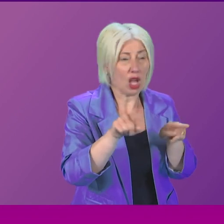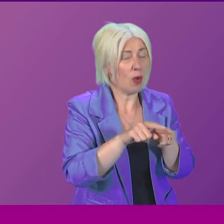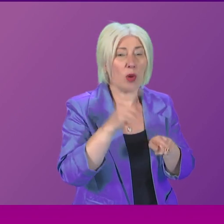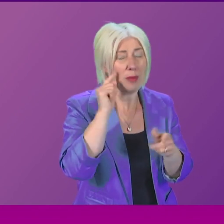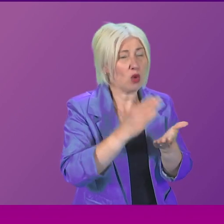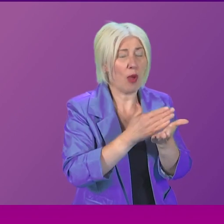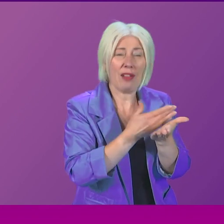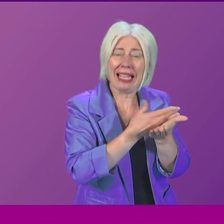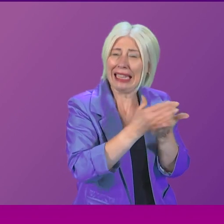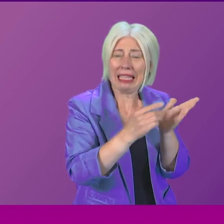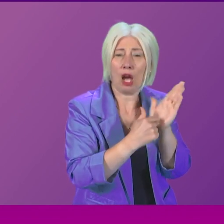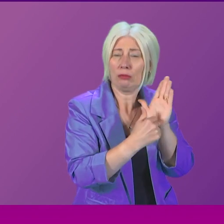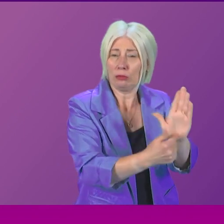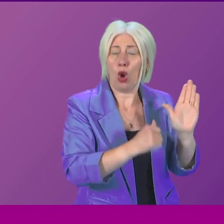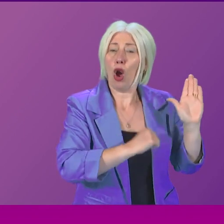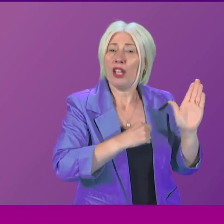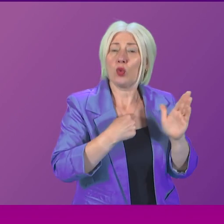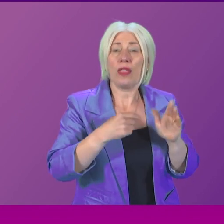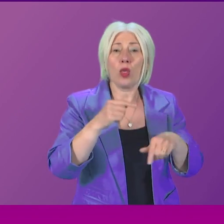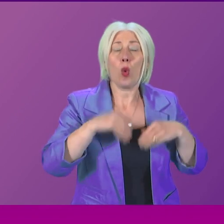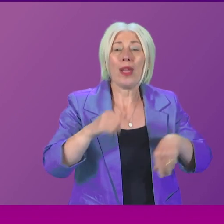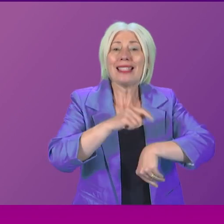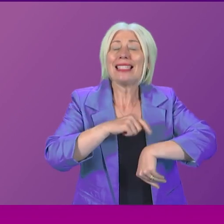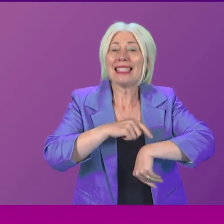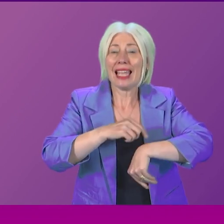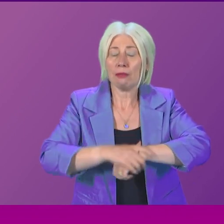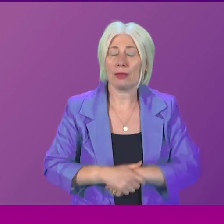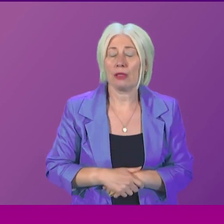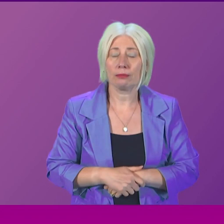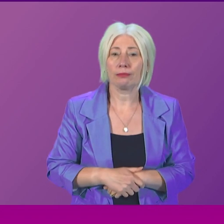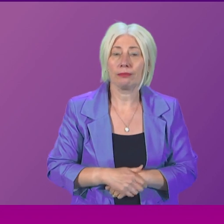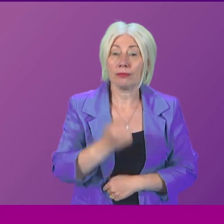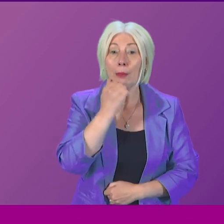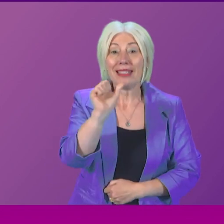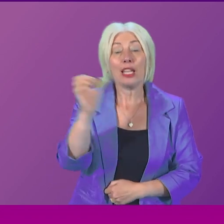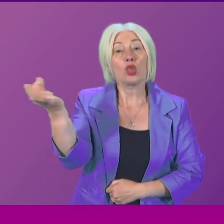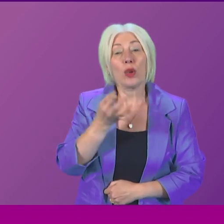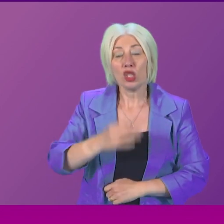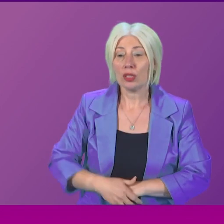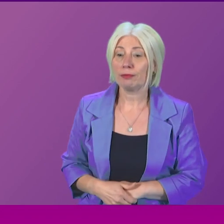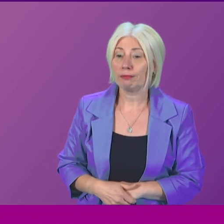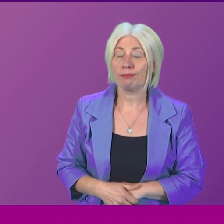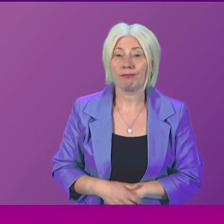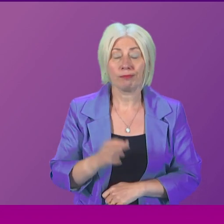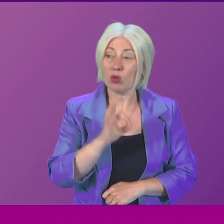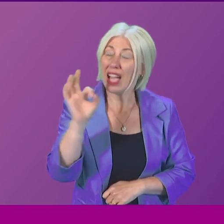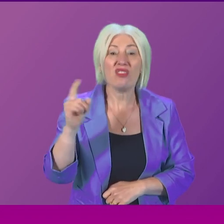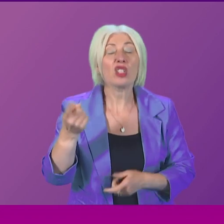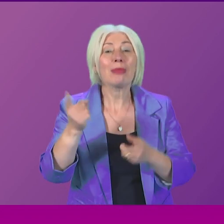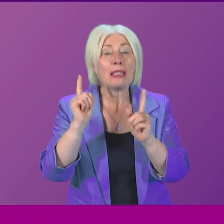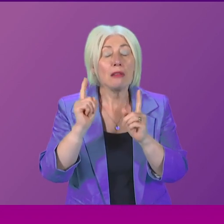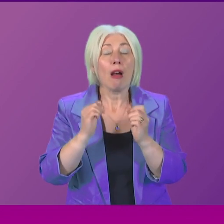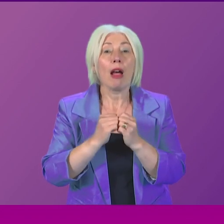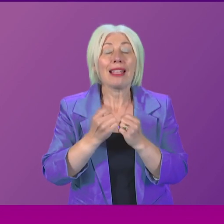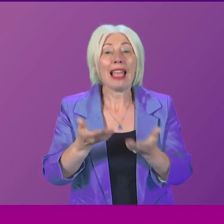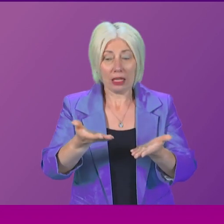around waiting times and report back to the member. Thank you. Question number six, Monica Lennon. To ask the First Minister whether he can